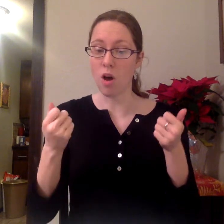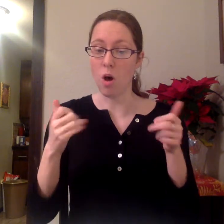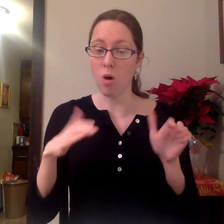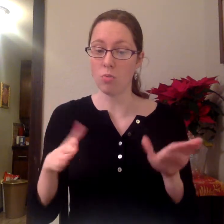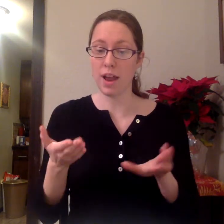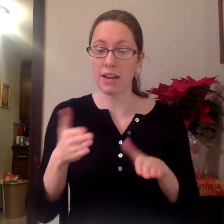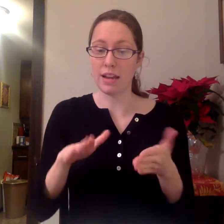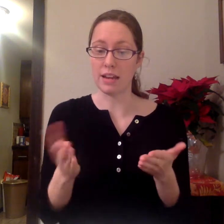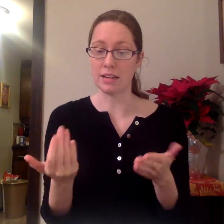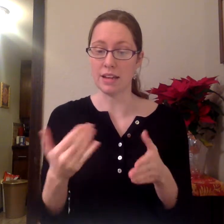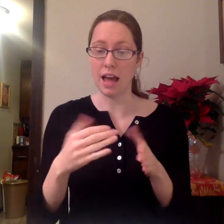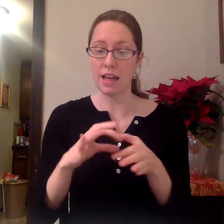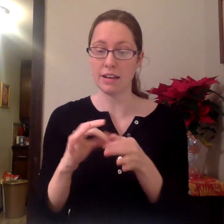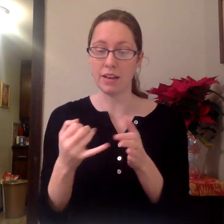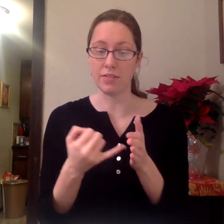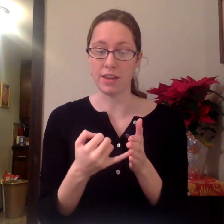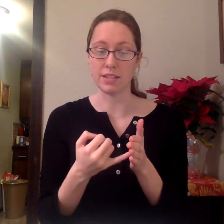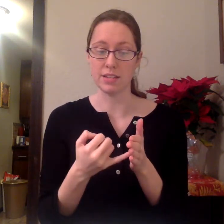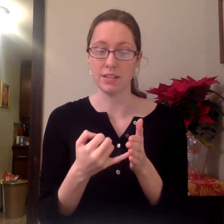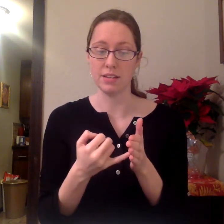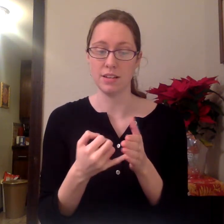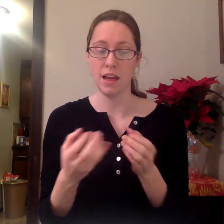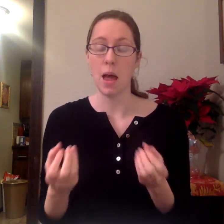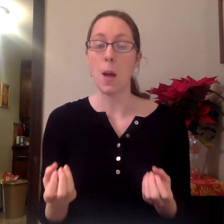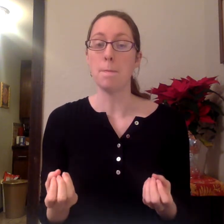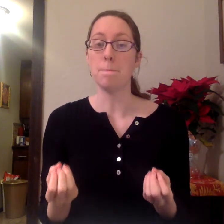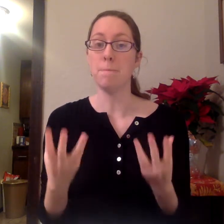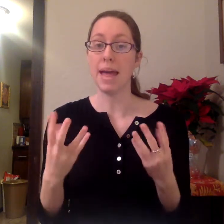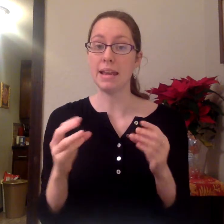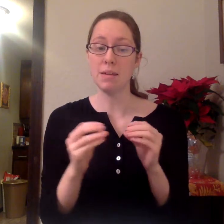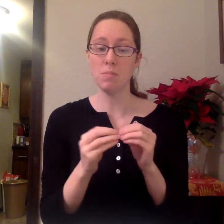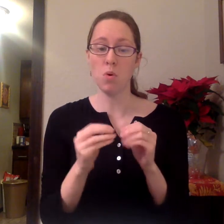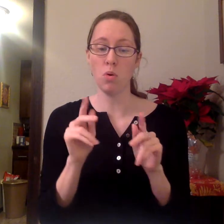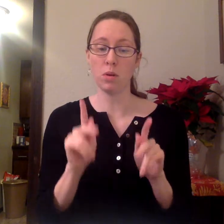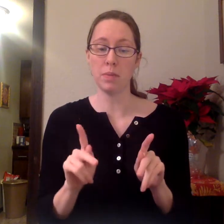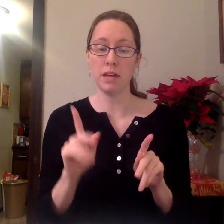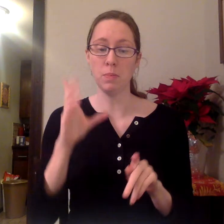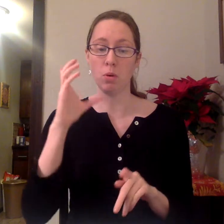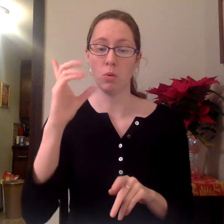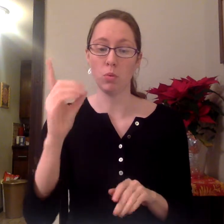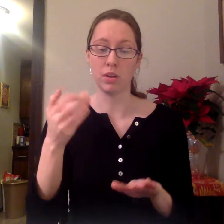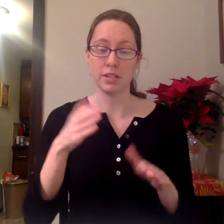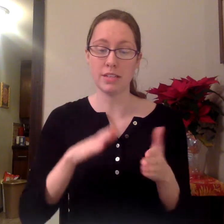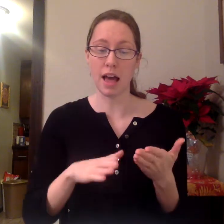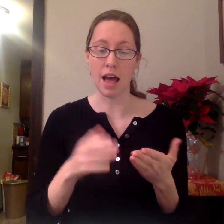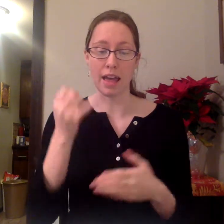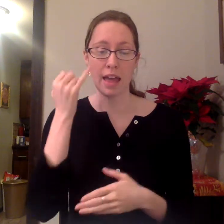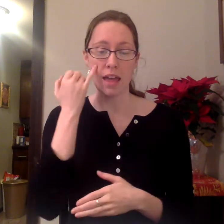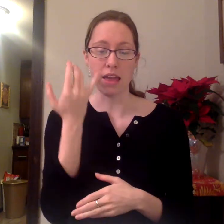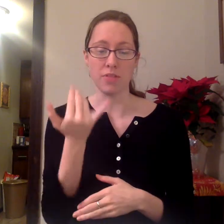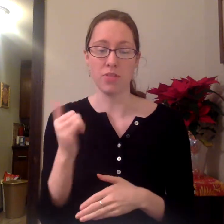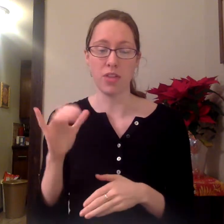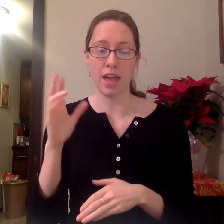already died of it. Many more people would die if they